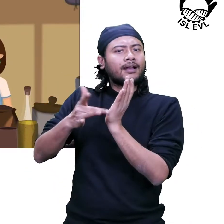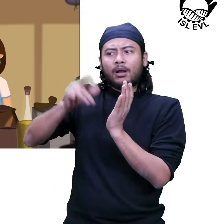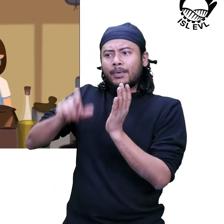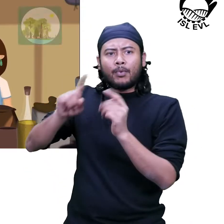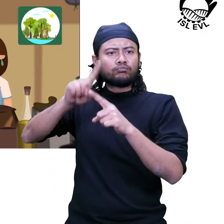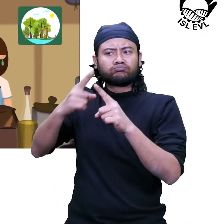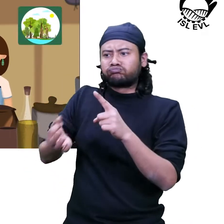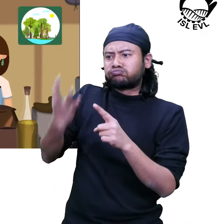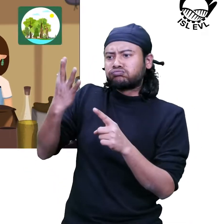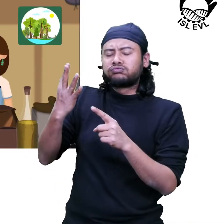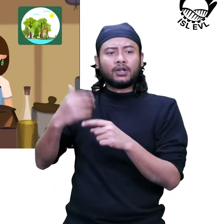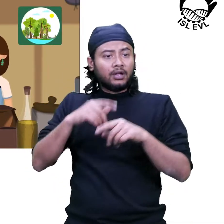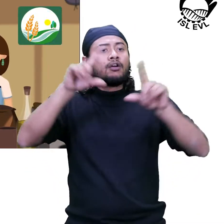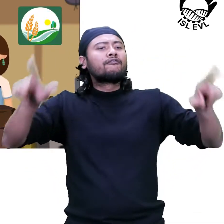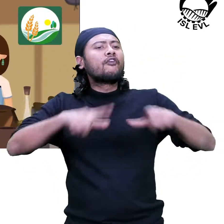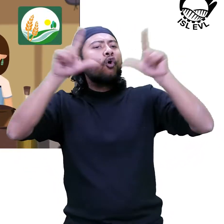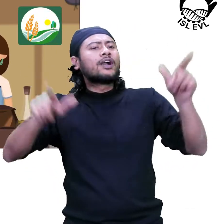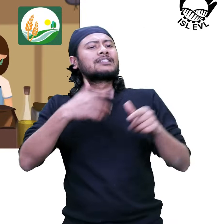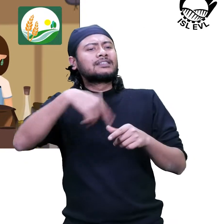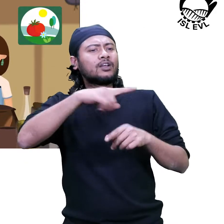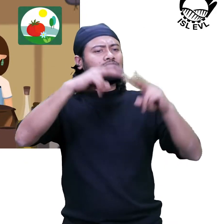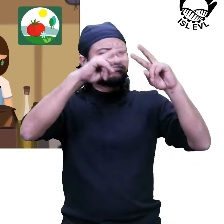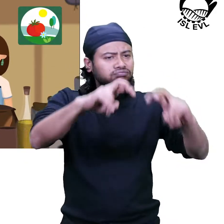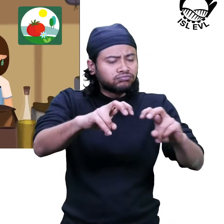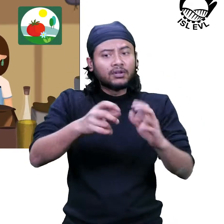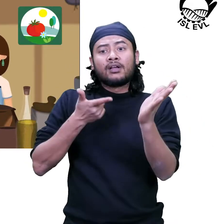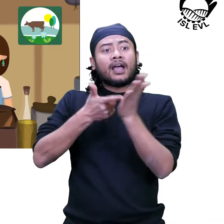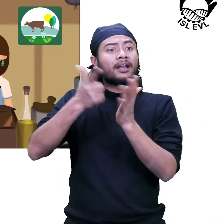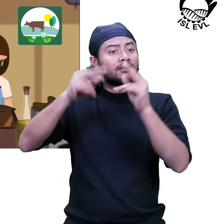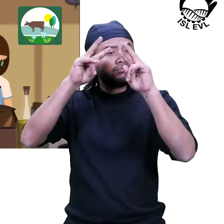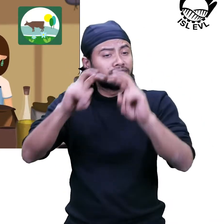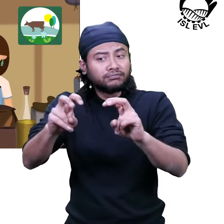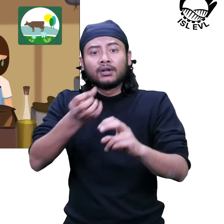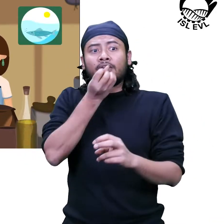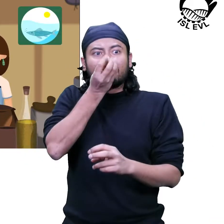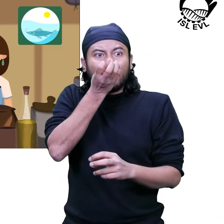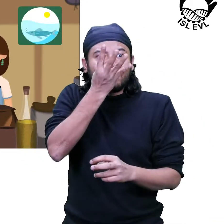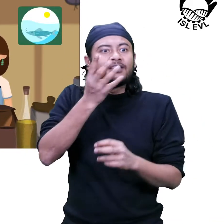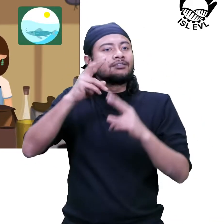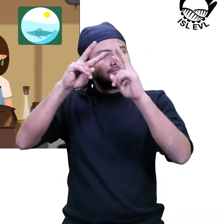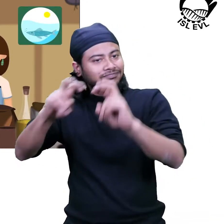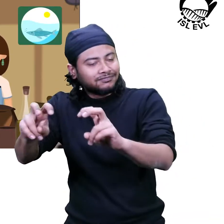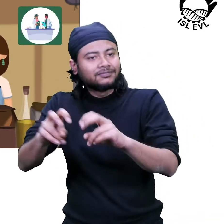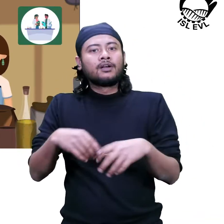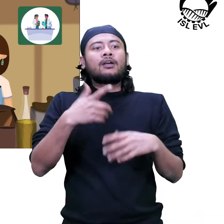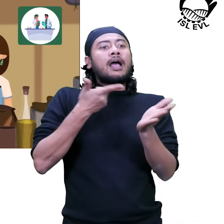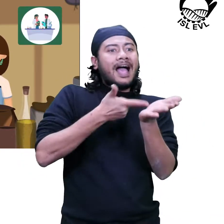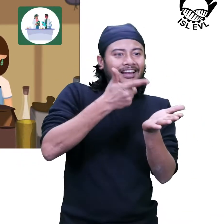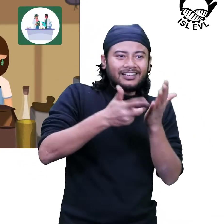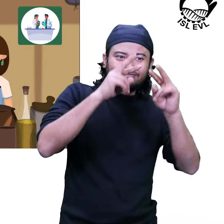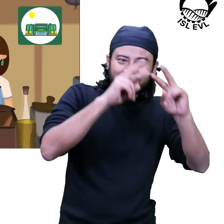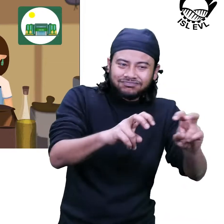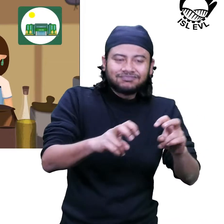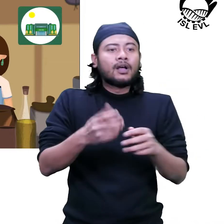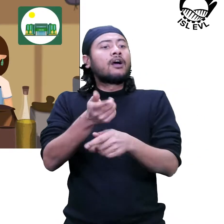people from forest, agriculture, horticulture, animal husbandry, fisheries, researchers,